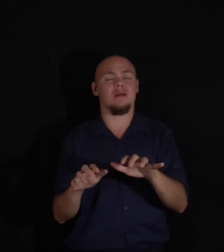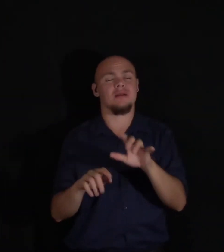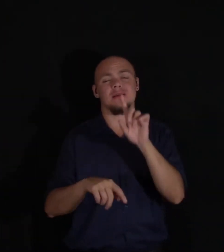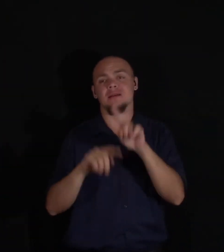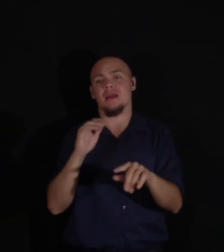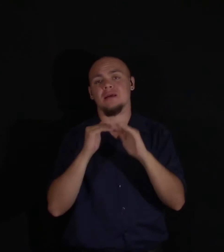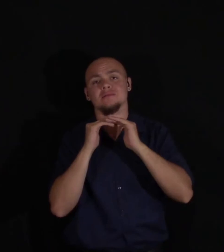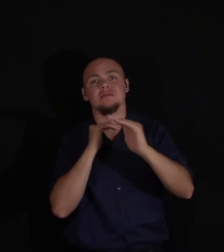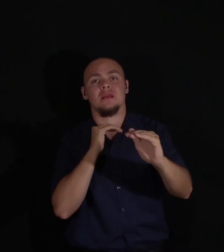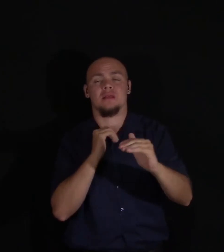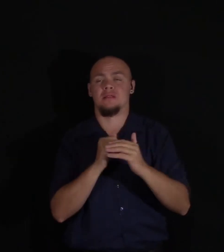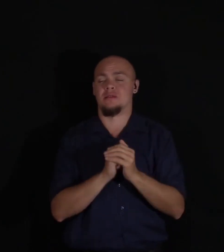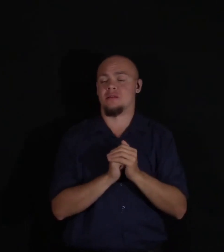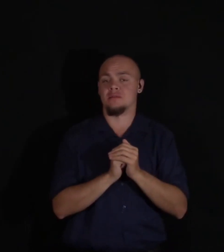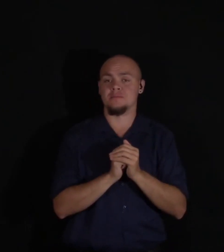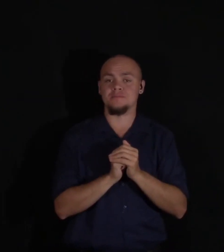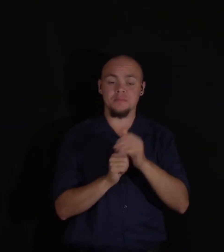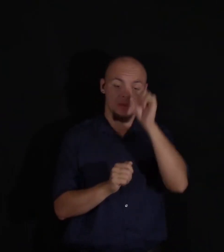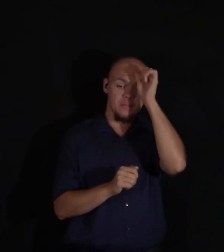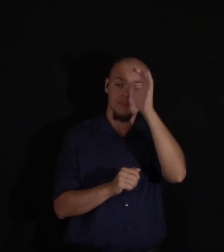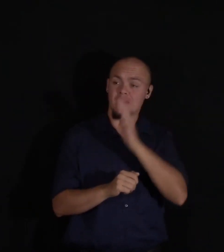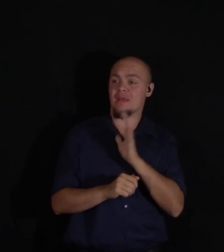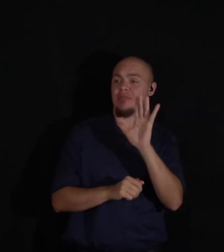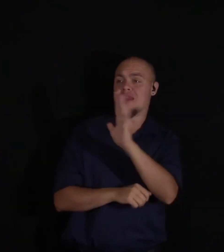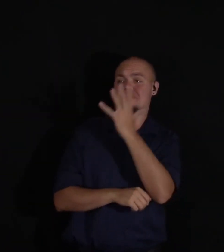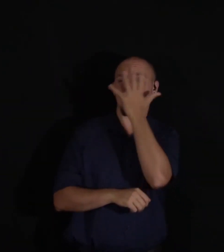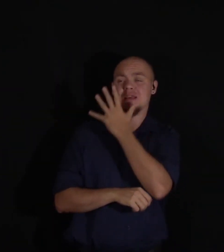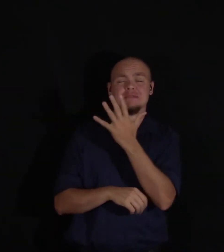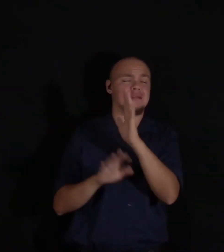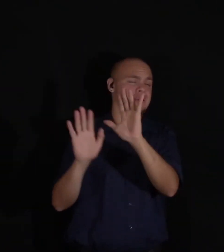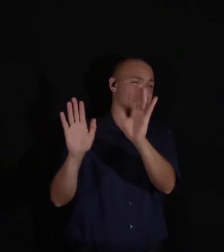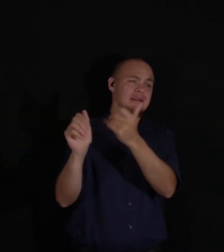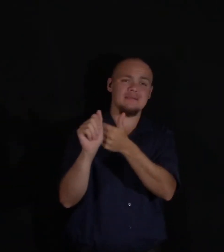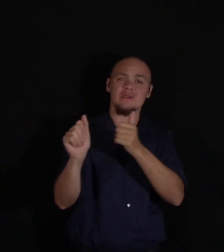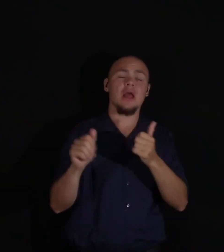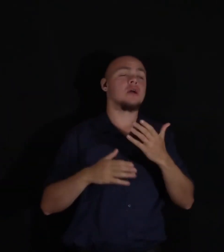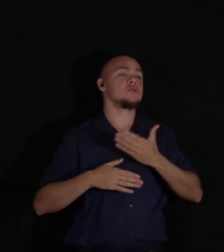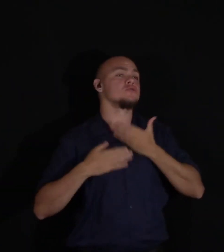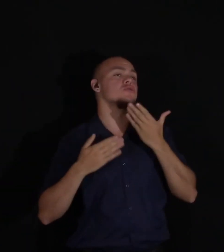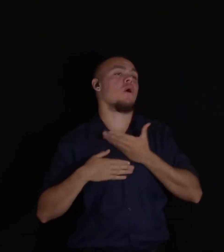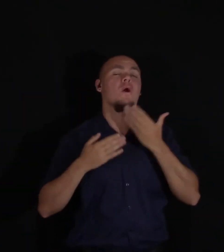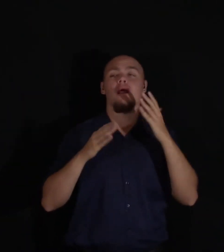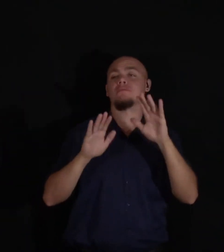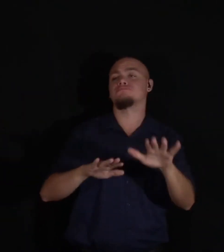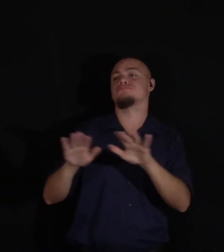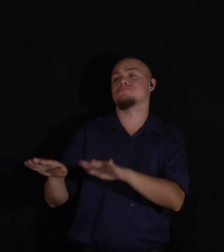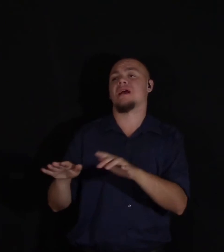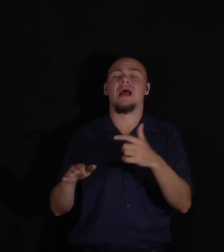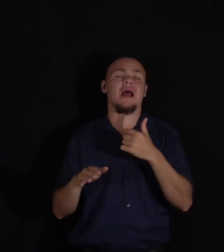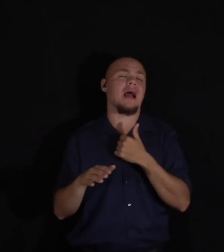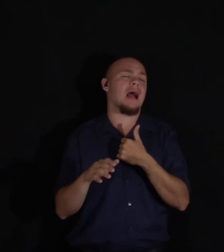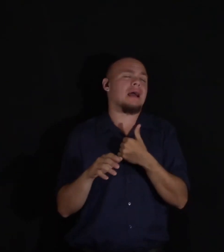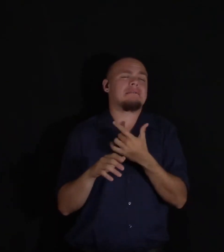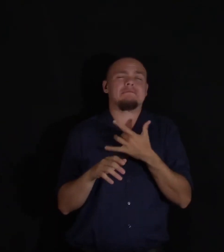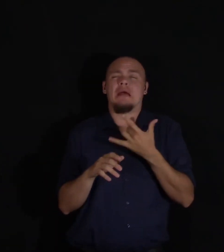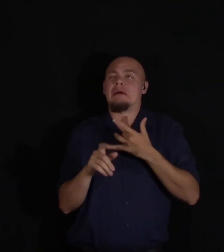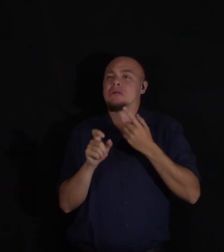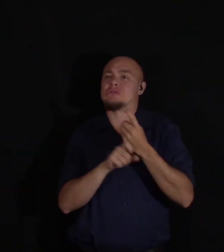shunned the face of man. All sound of joy or complacency was torture to me. Solitude was my